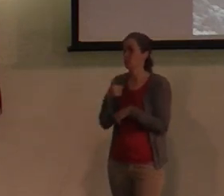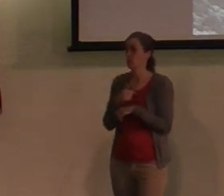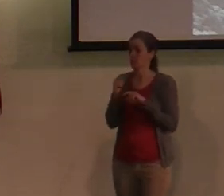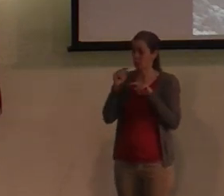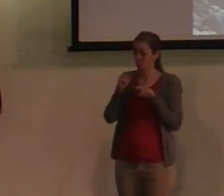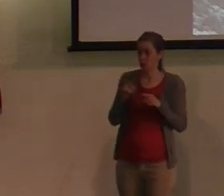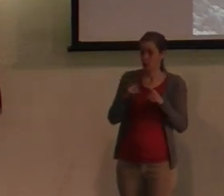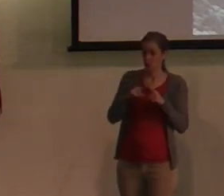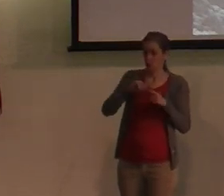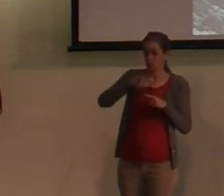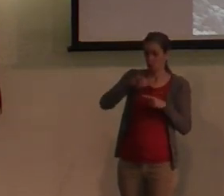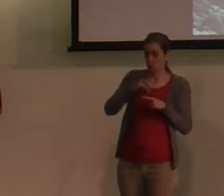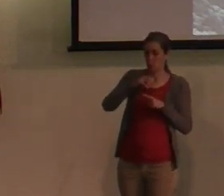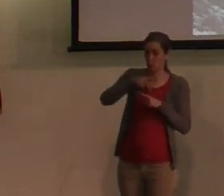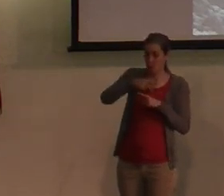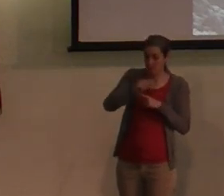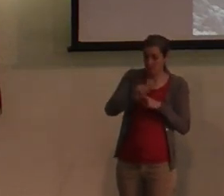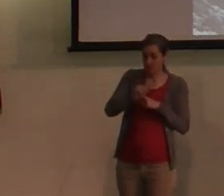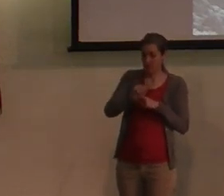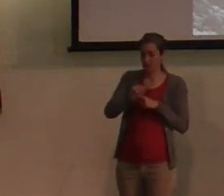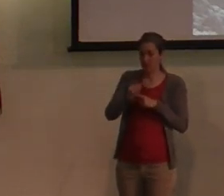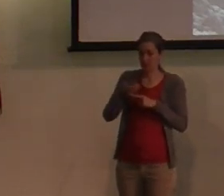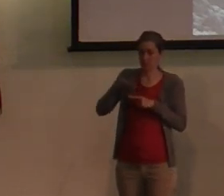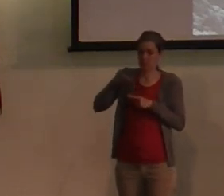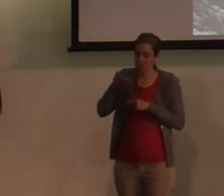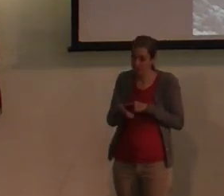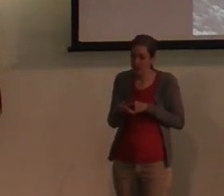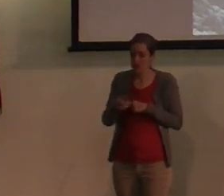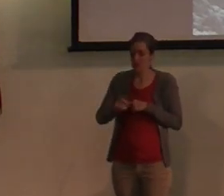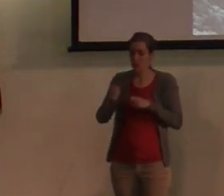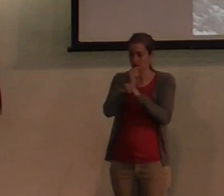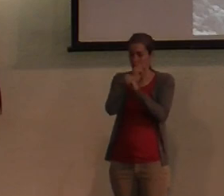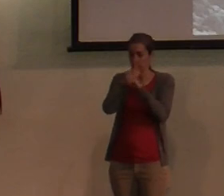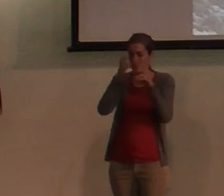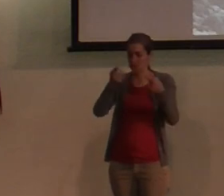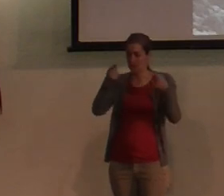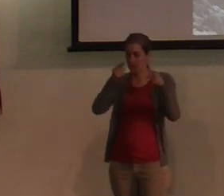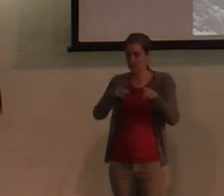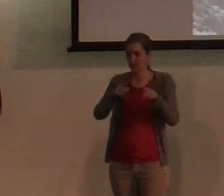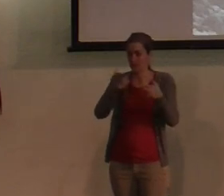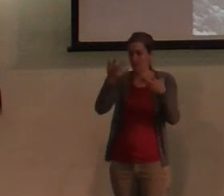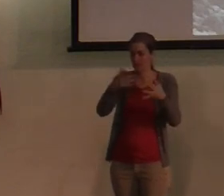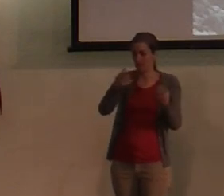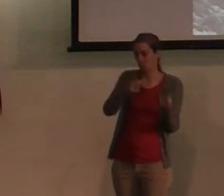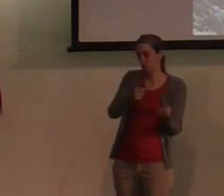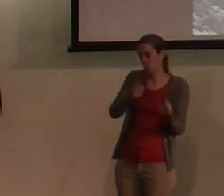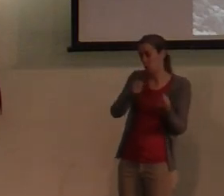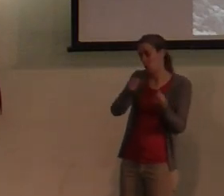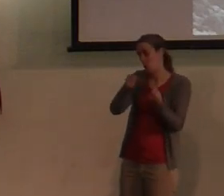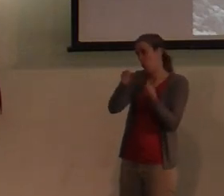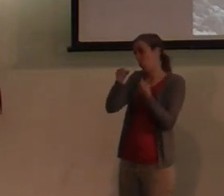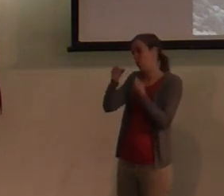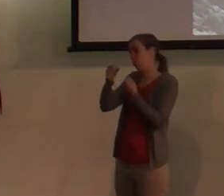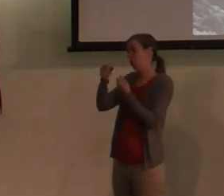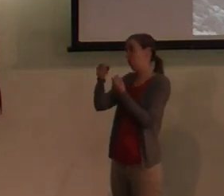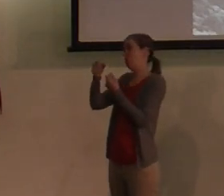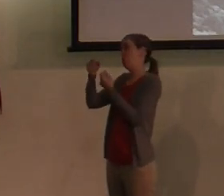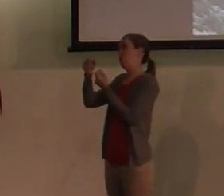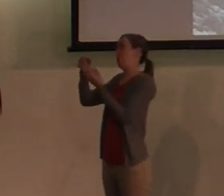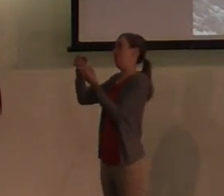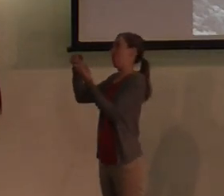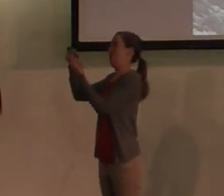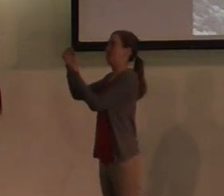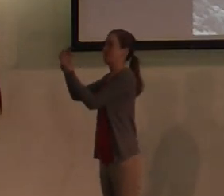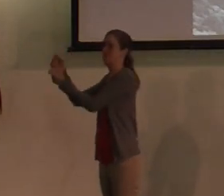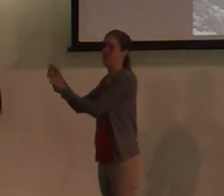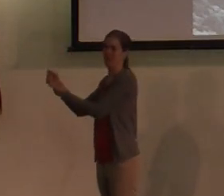Joppa to see, just be there where that vision took place. And then we drove up to Caesarea. And I was like, that's